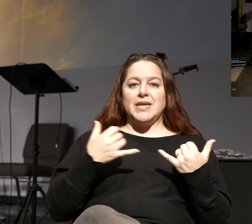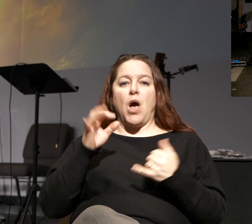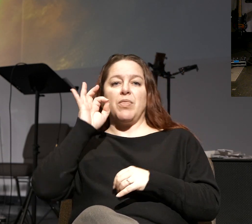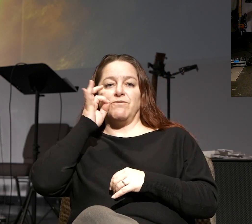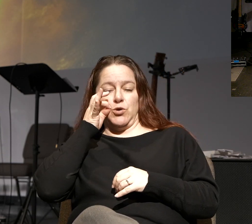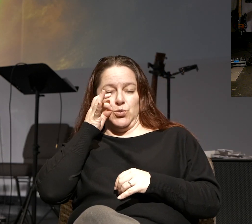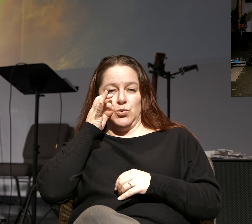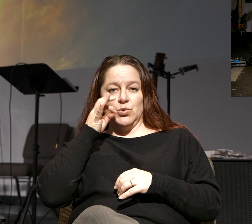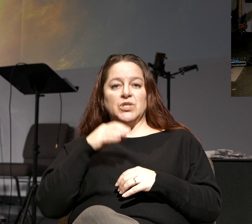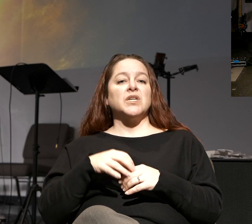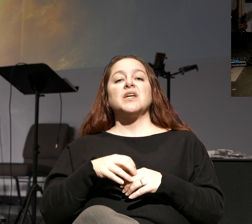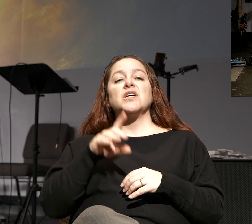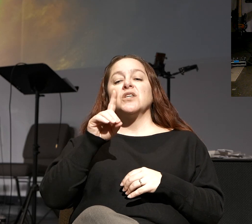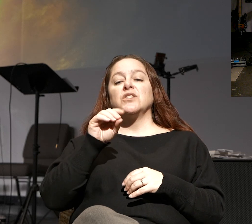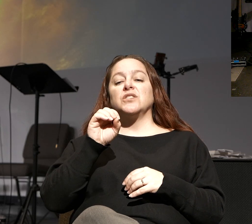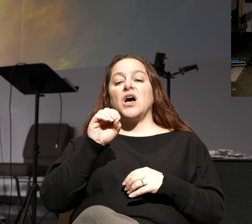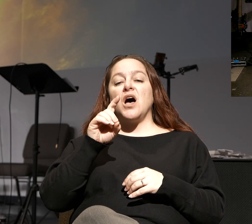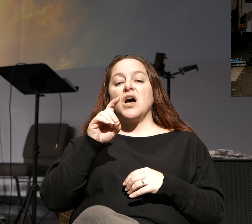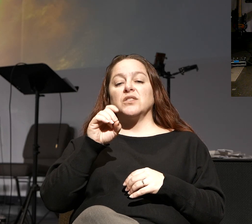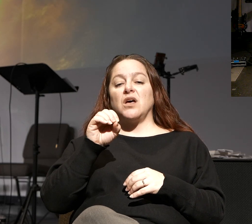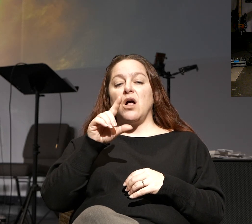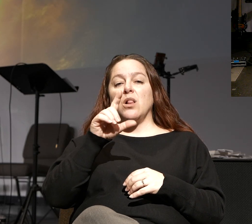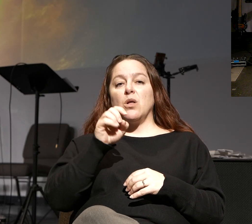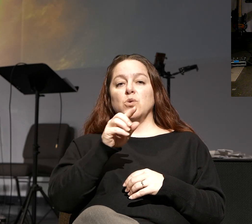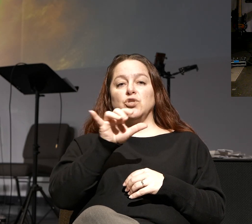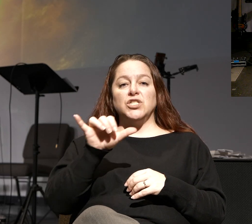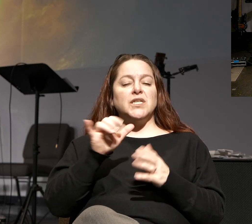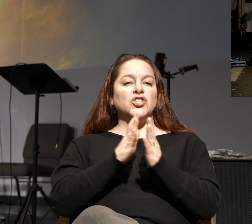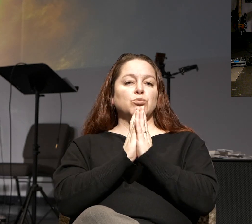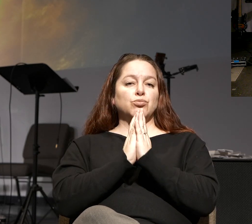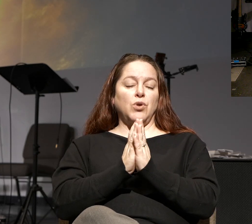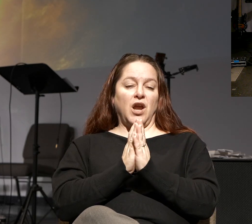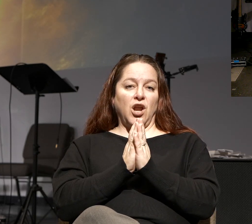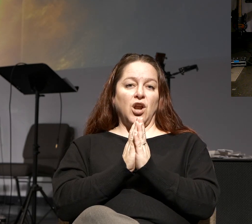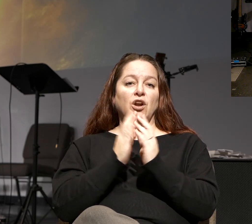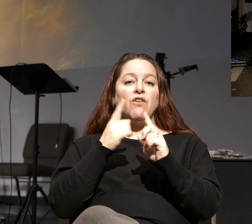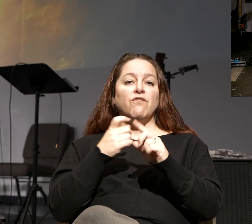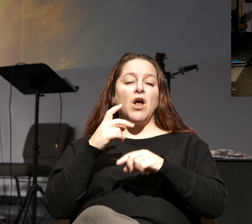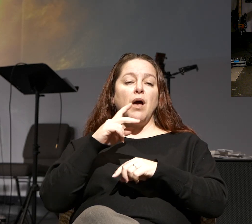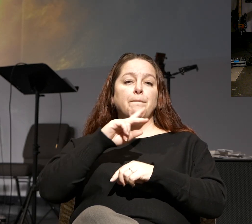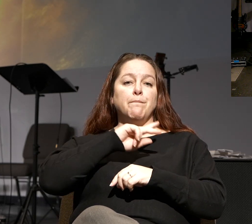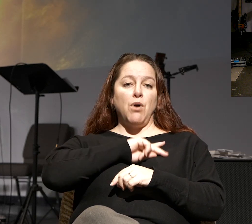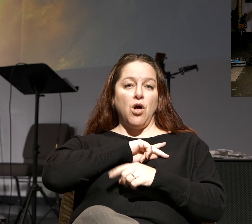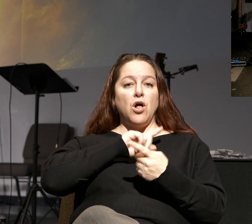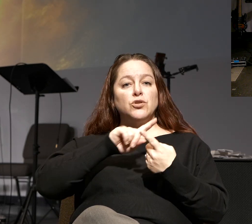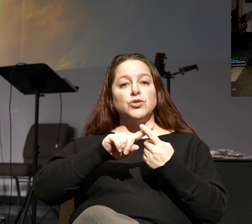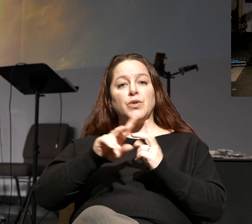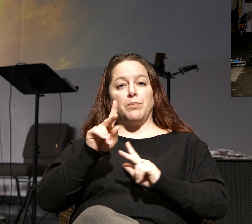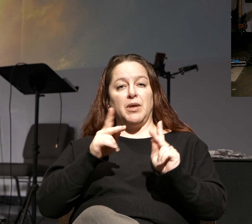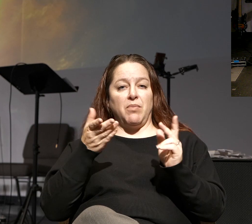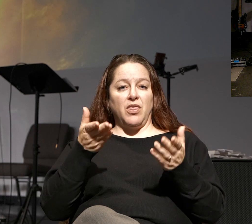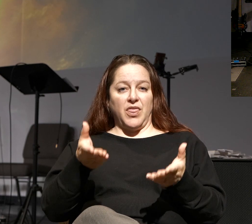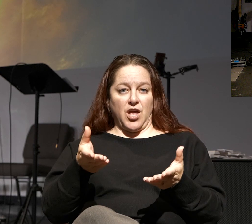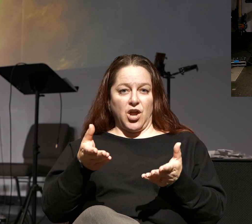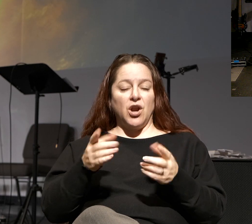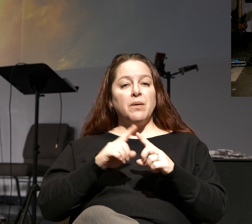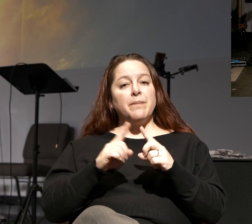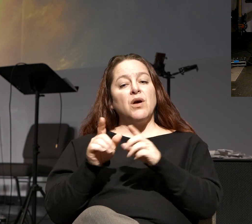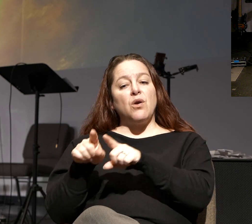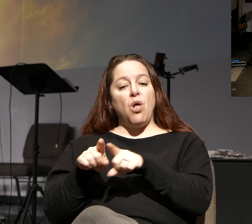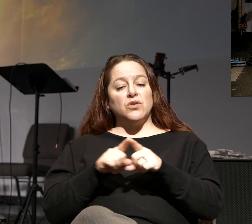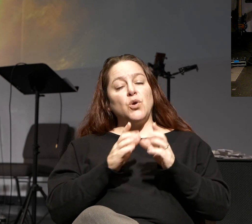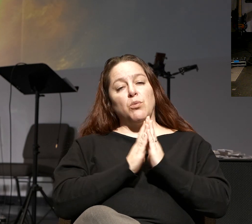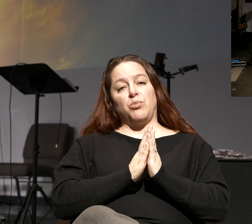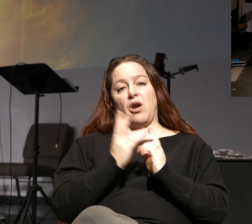fruit. And this is a doxology, a prayer from Paul to the people there, but it's a prayer that also